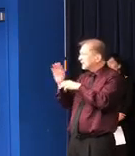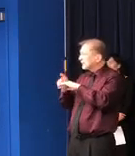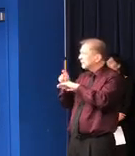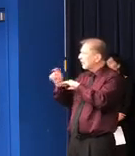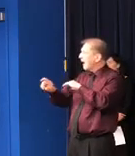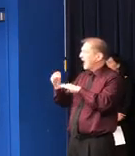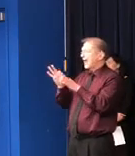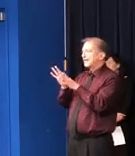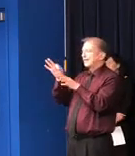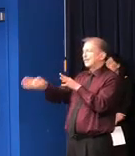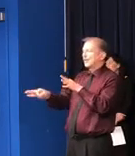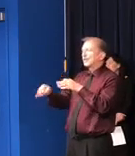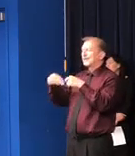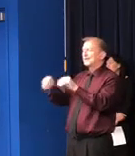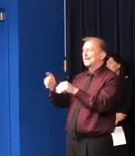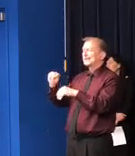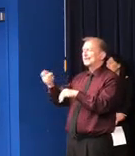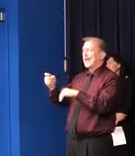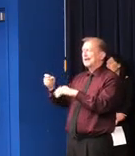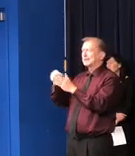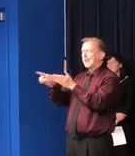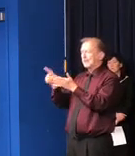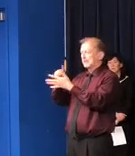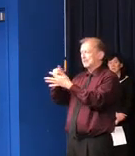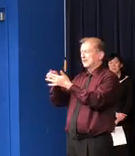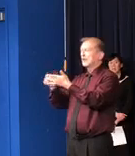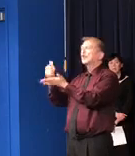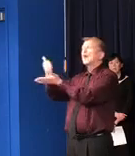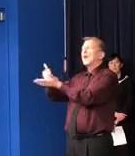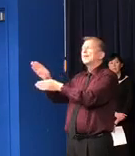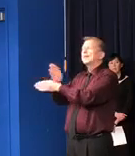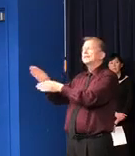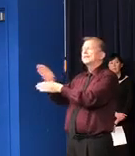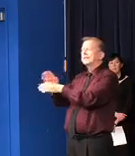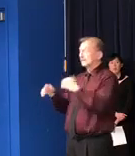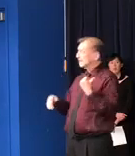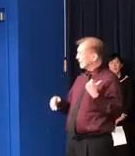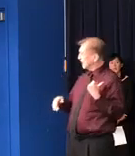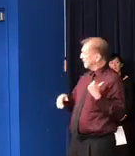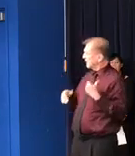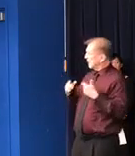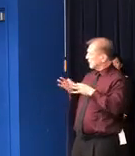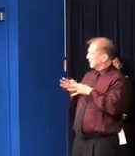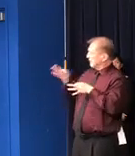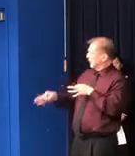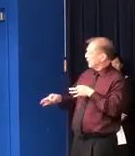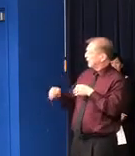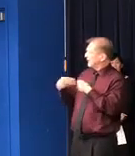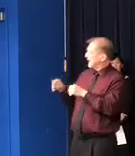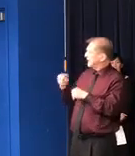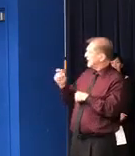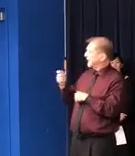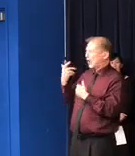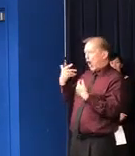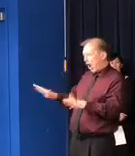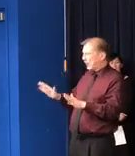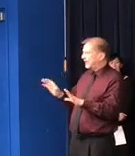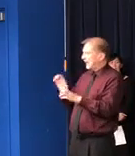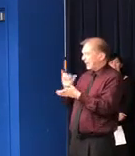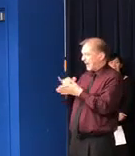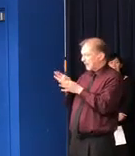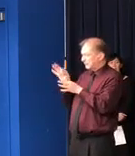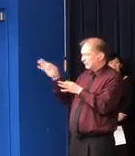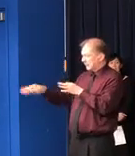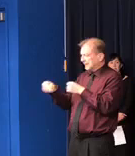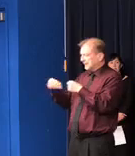sales tax payments. Are you discussing any of these ideas right now? We've already deferred sales tax payments. On the other two, you